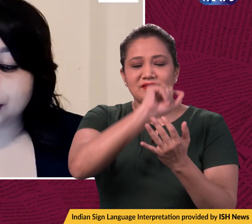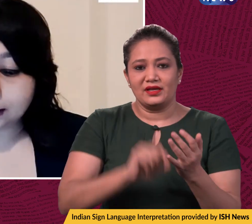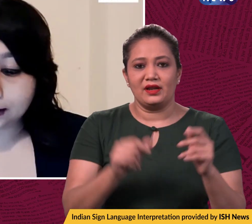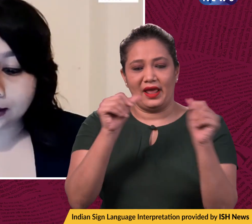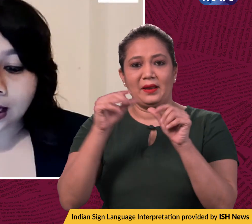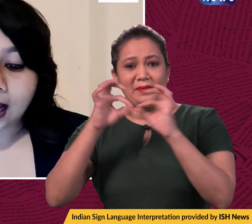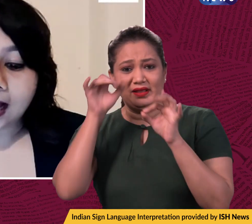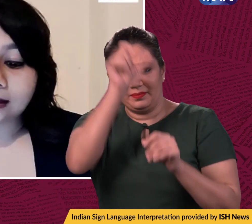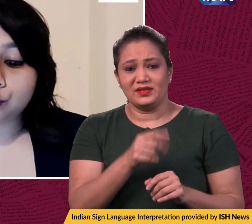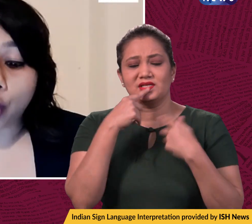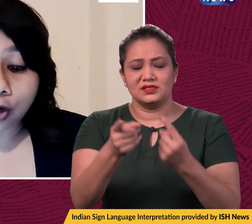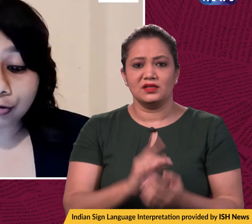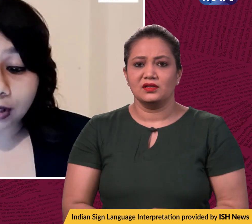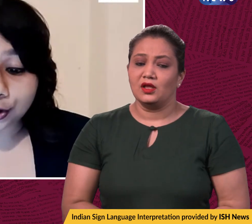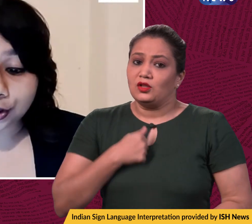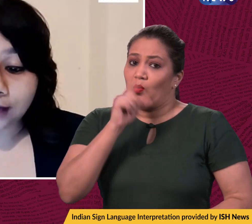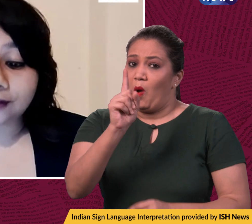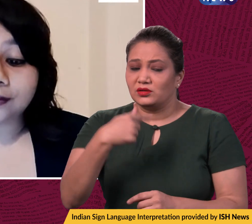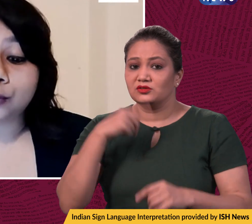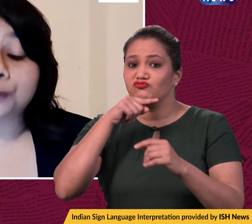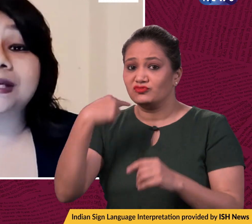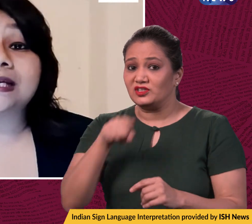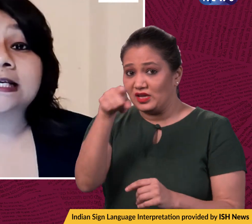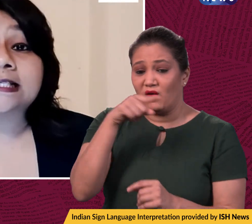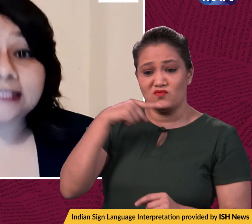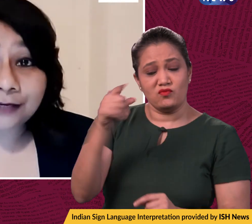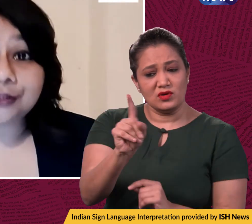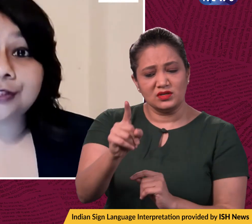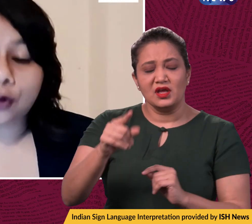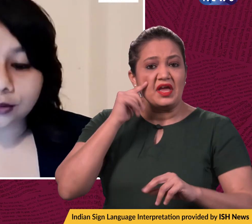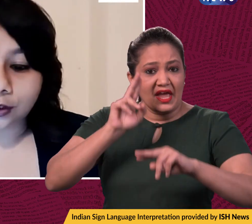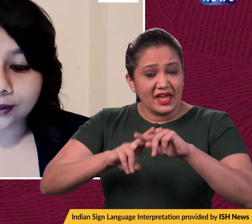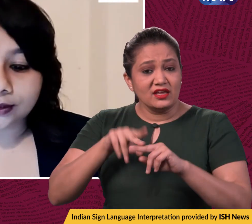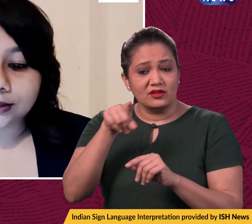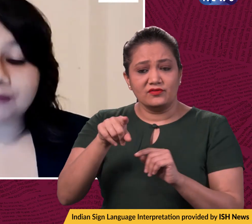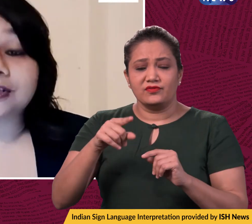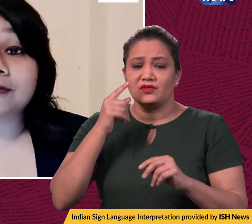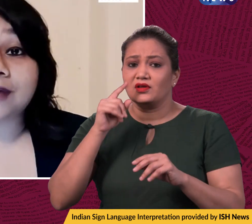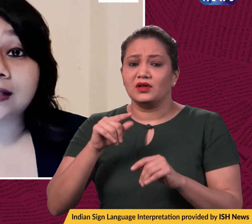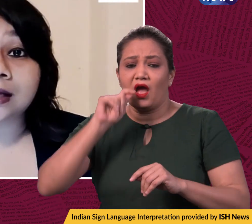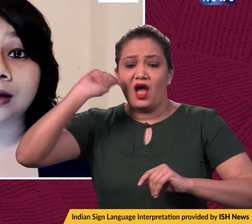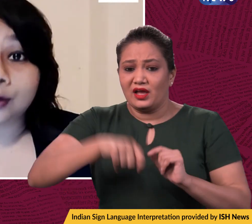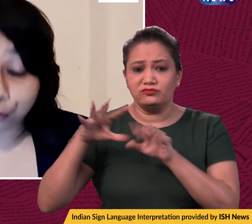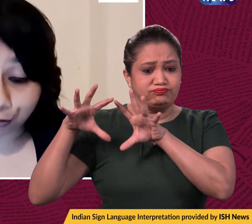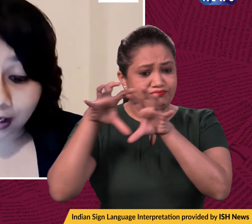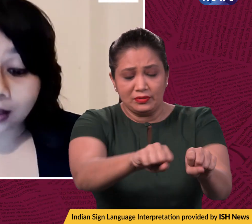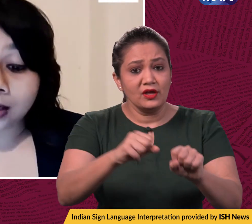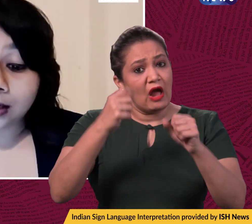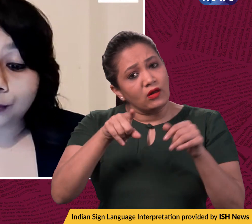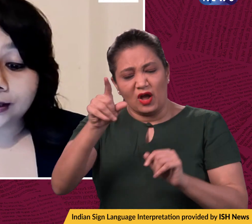Blinken has warned Russia that there would be serious consequences if it invades Ukraine. Now,